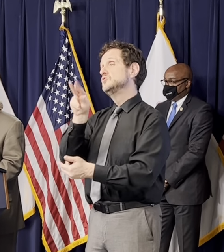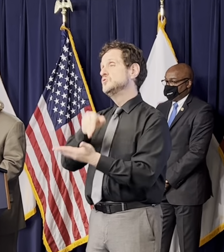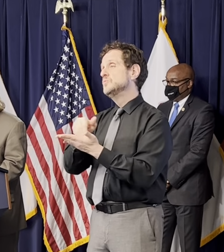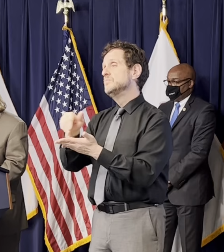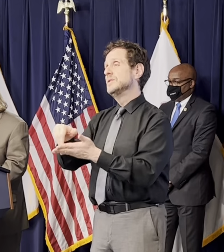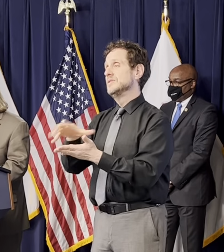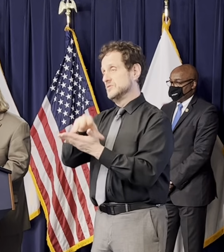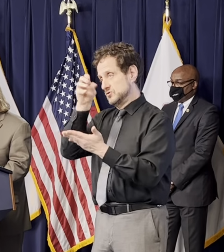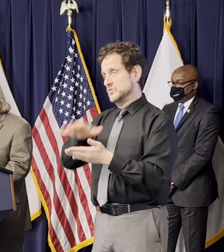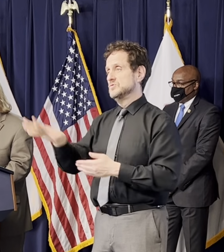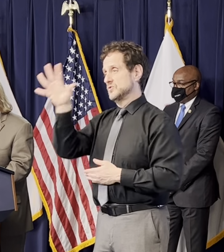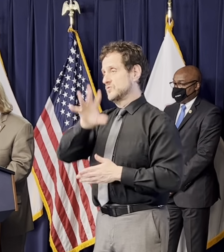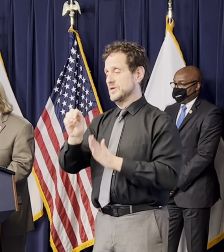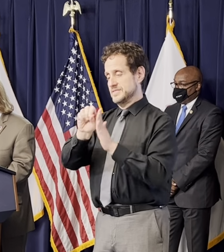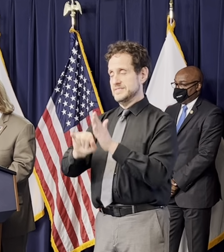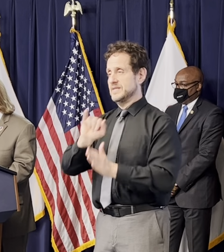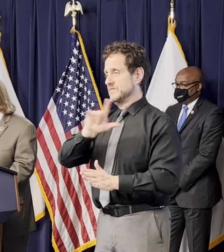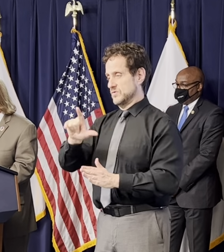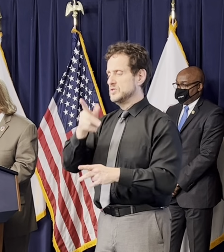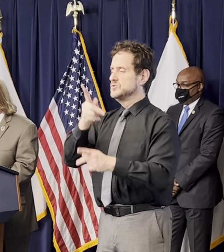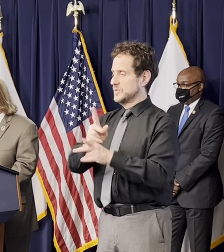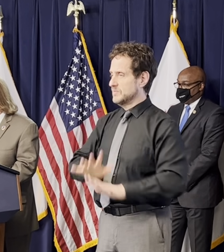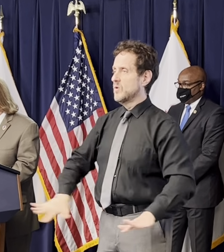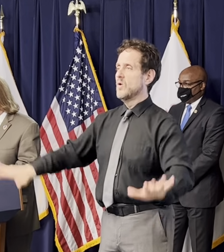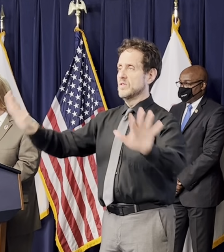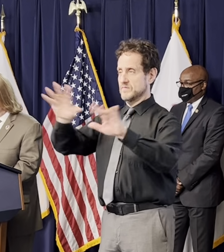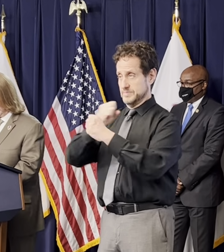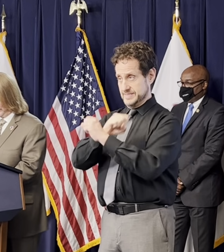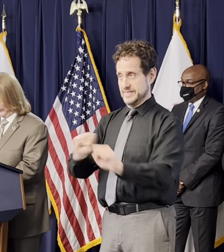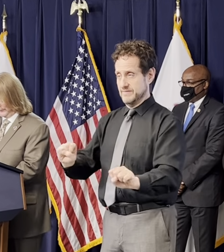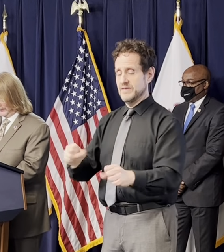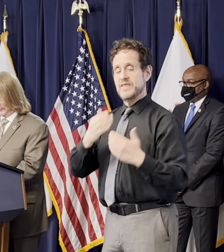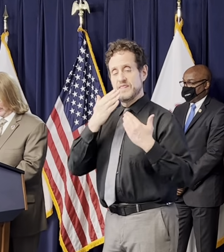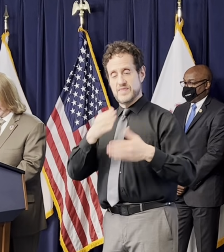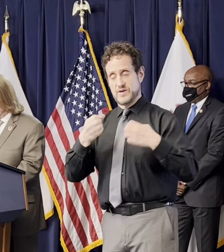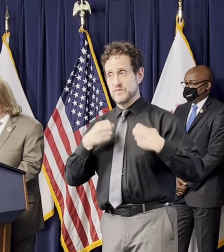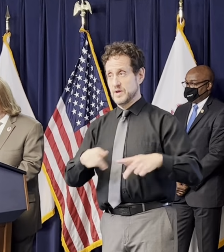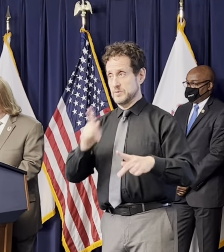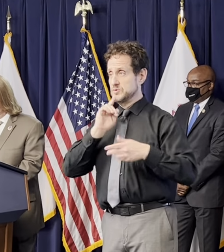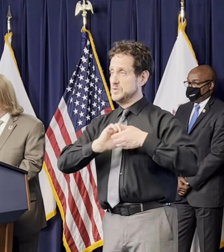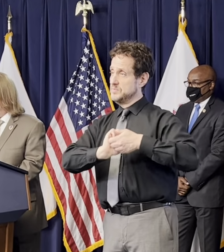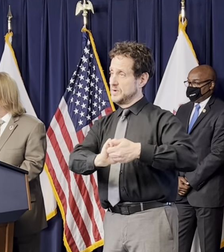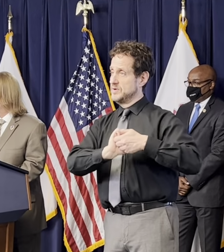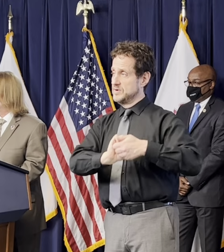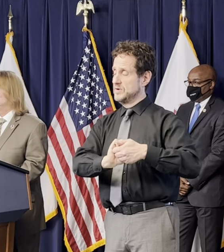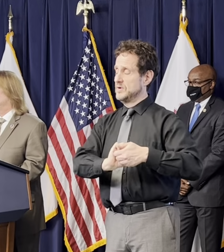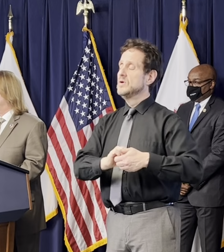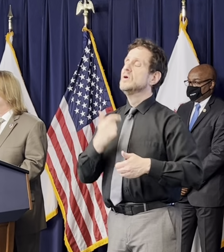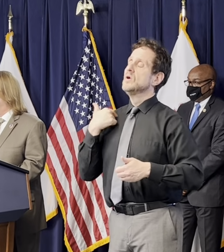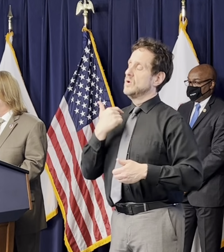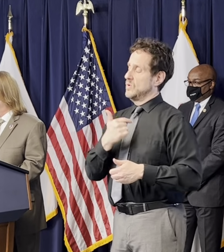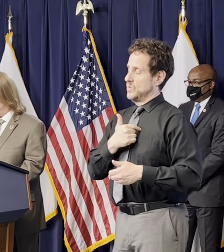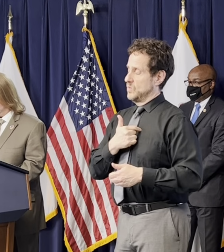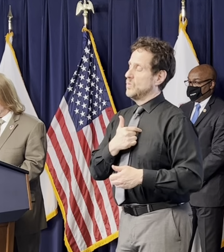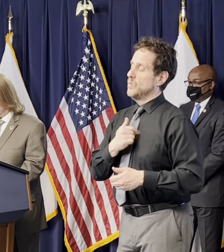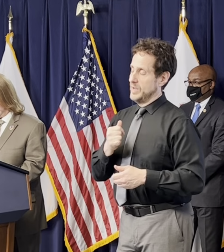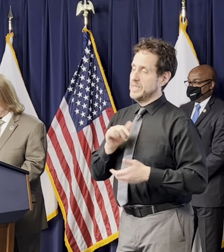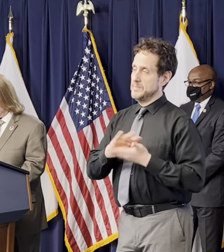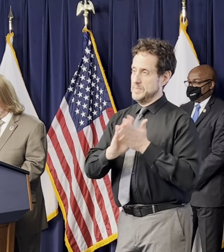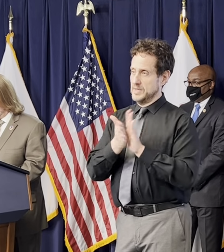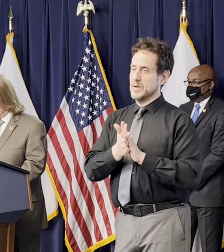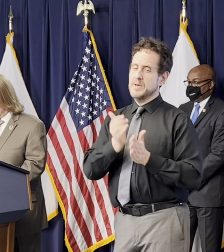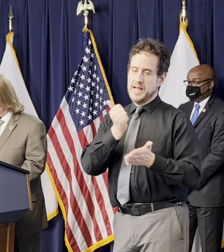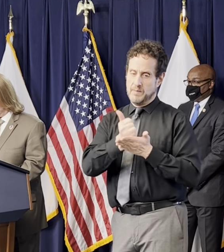across this state safe. Thank you for this opportunity to partner. We can serve as a conduit to